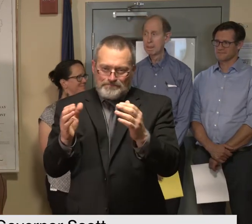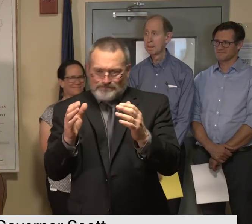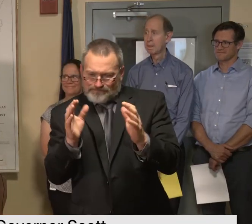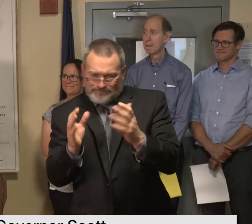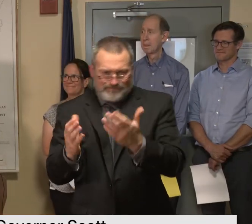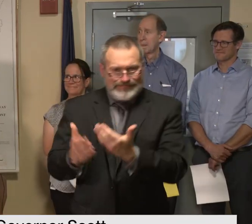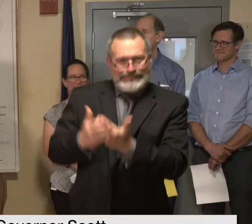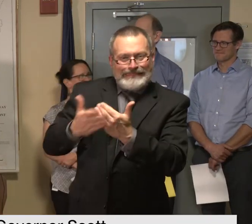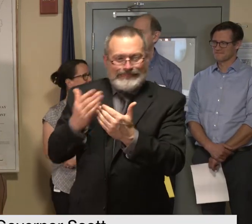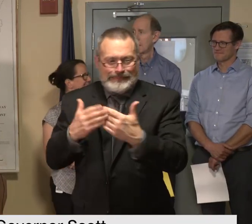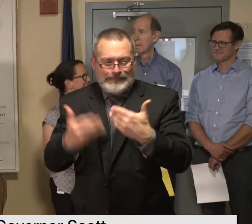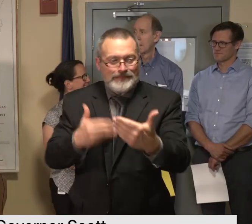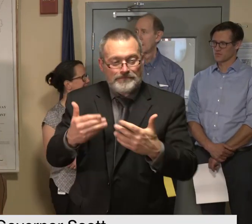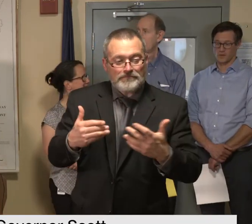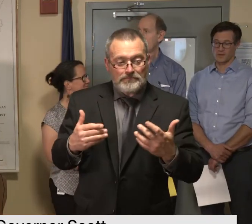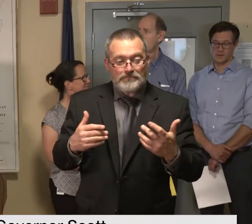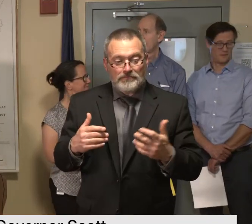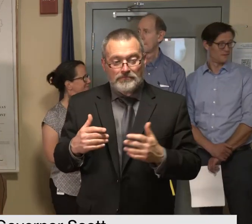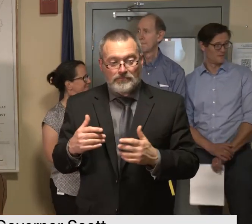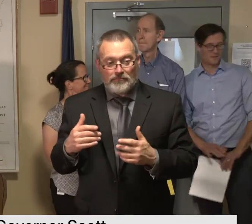wants to jump in